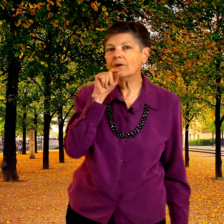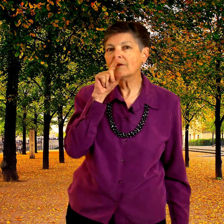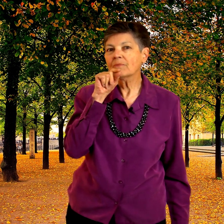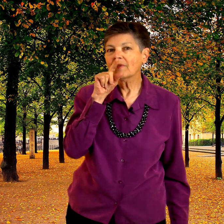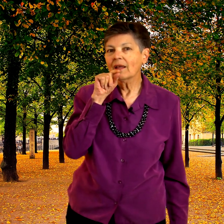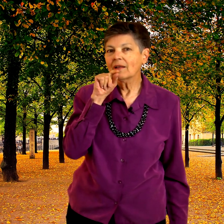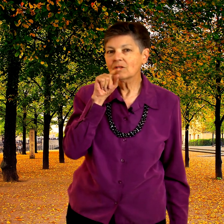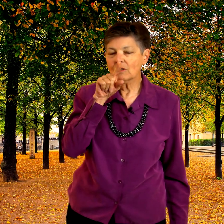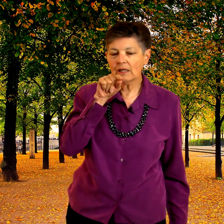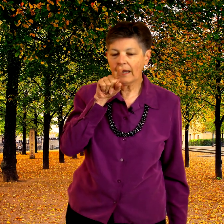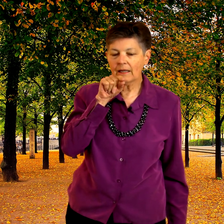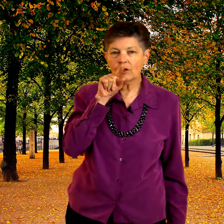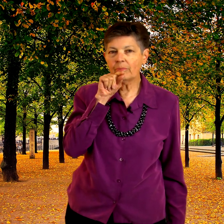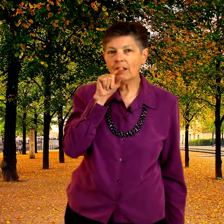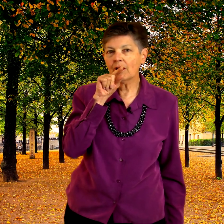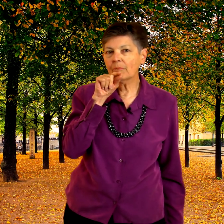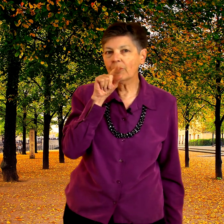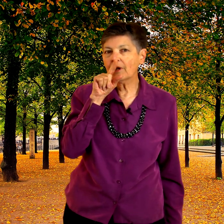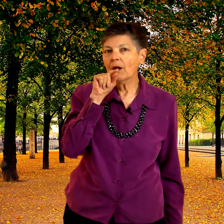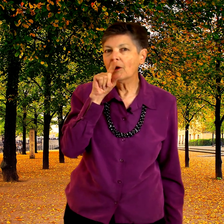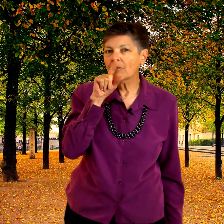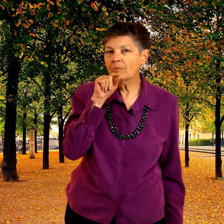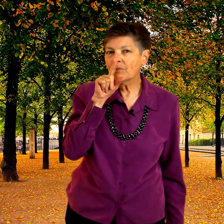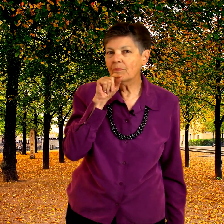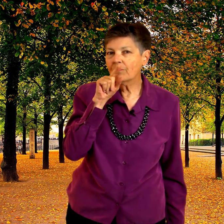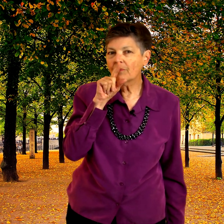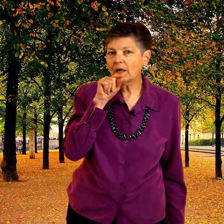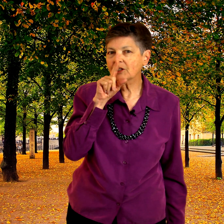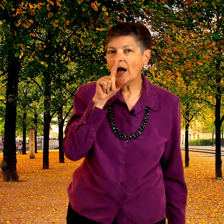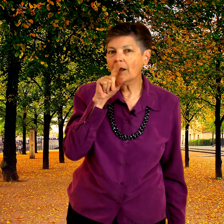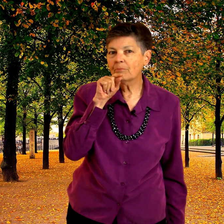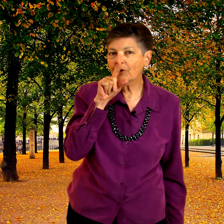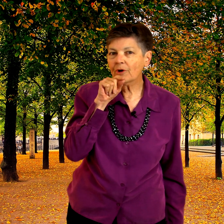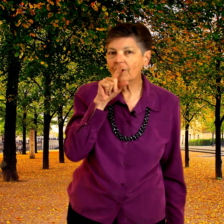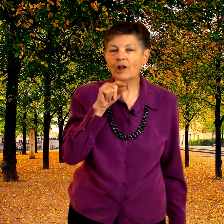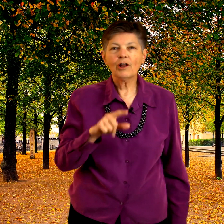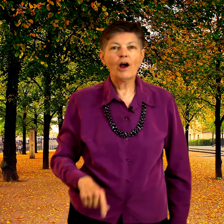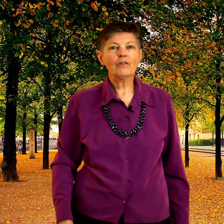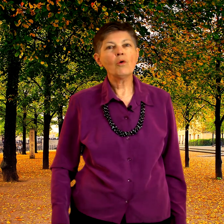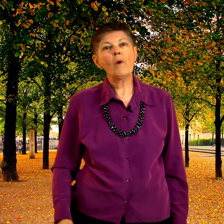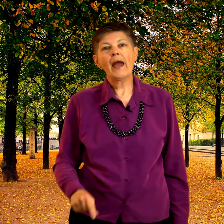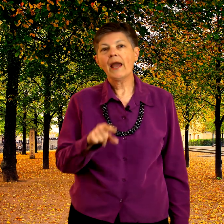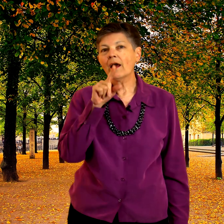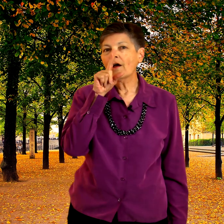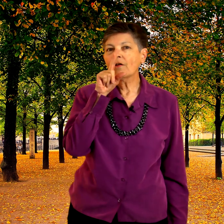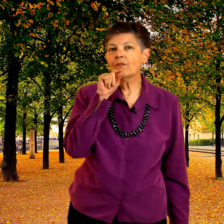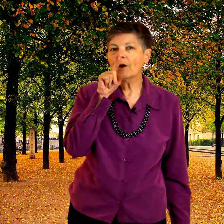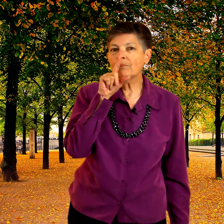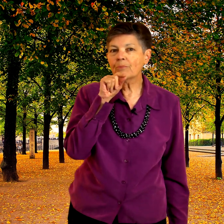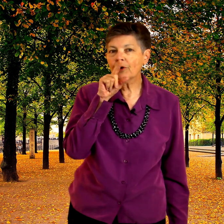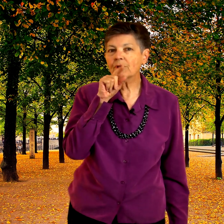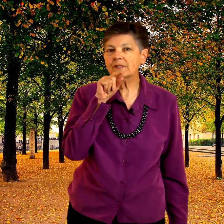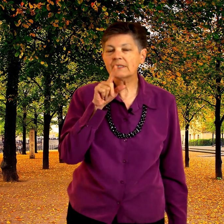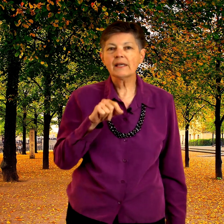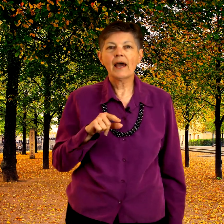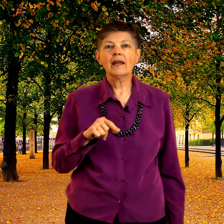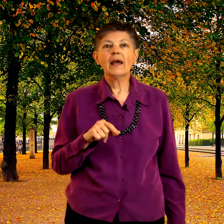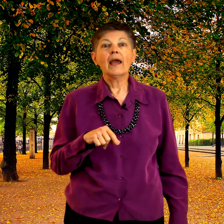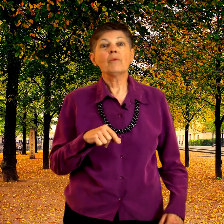like a little beak on a bird saw a bird along the way the bird said and